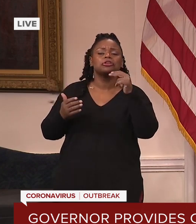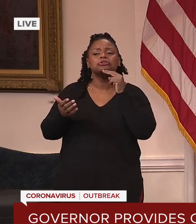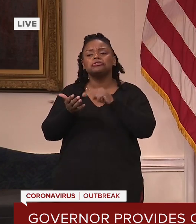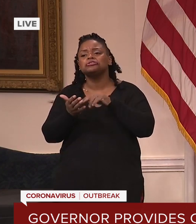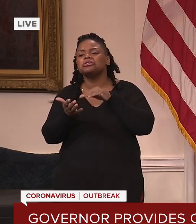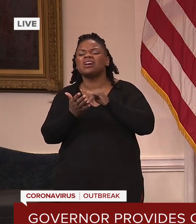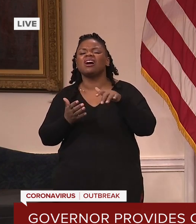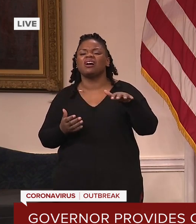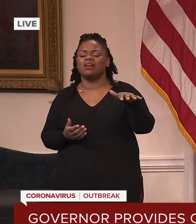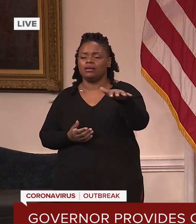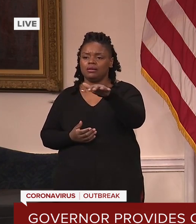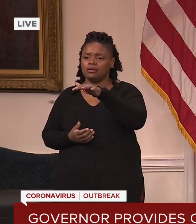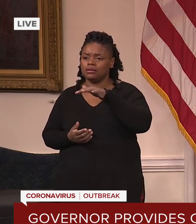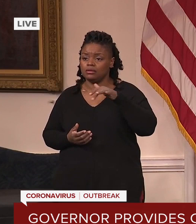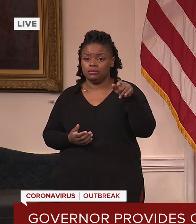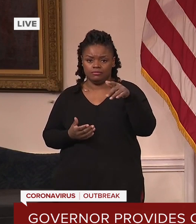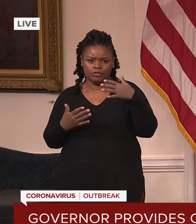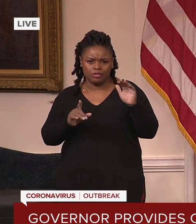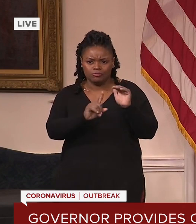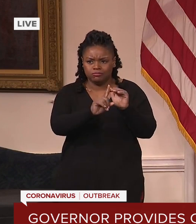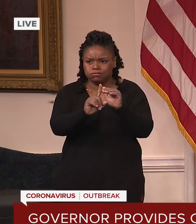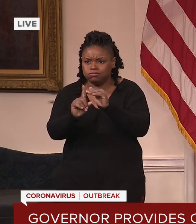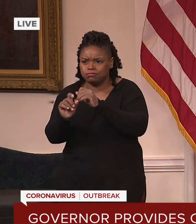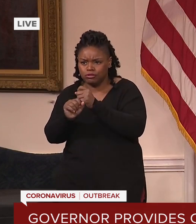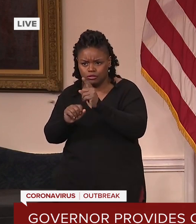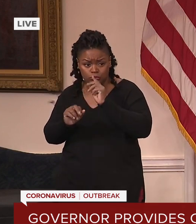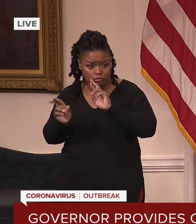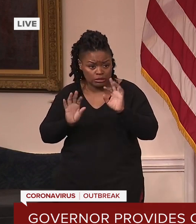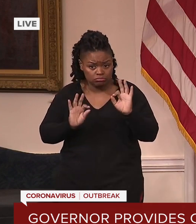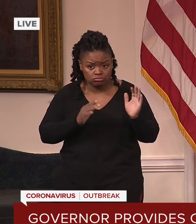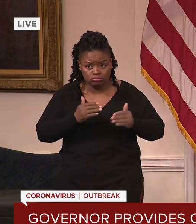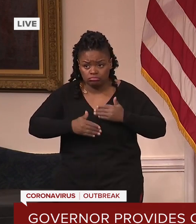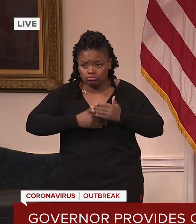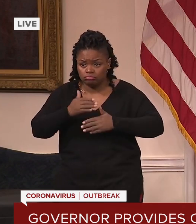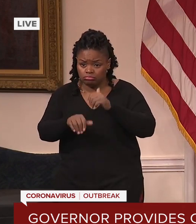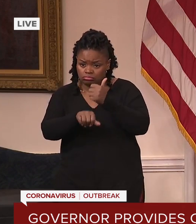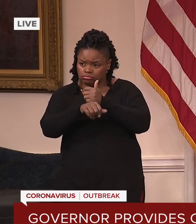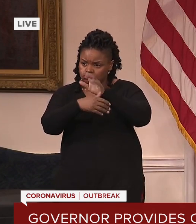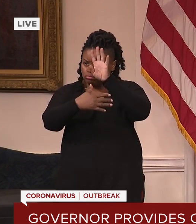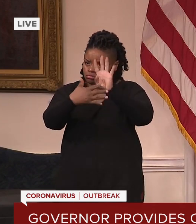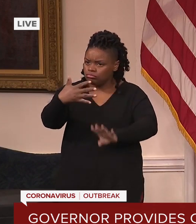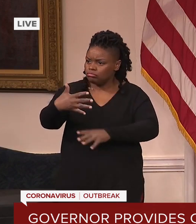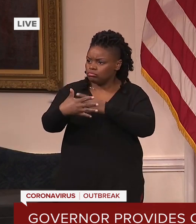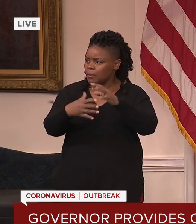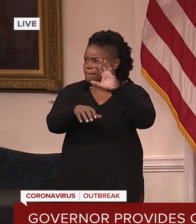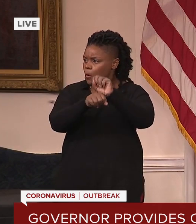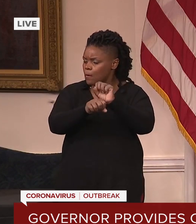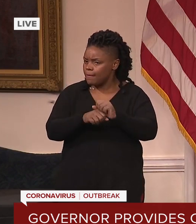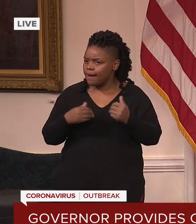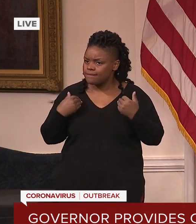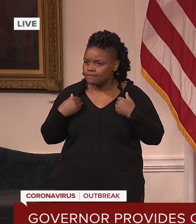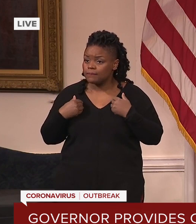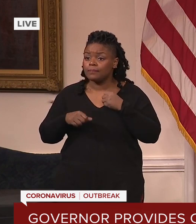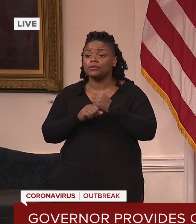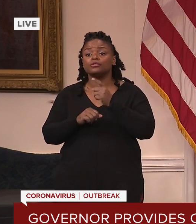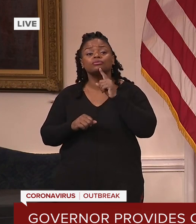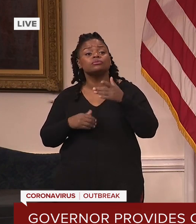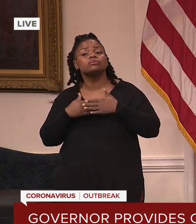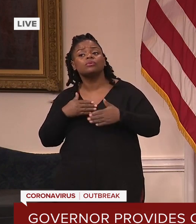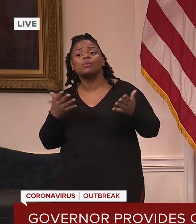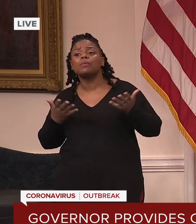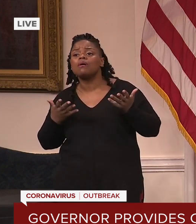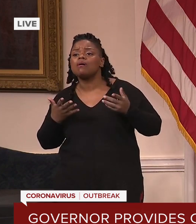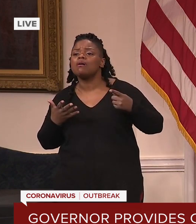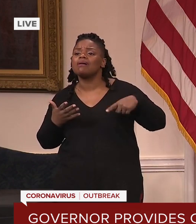those populations. And now, with appointments, that information will be more available to health care workers.